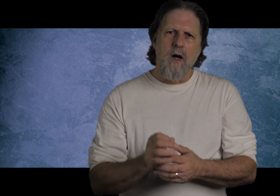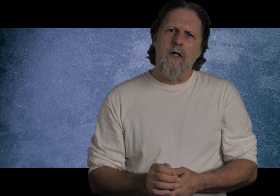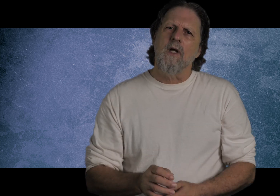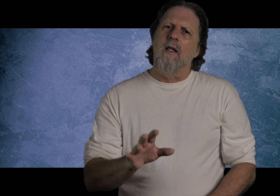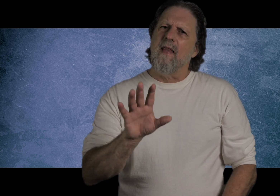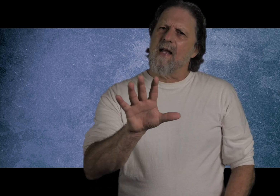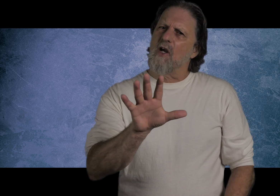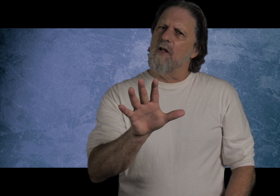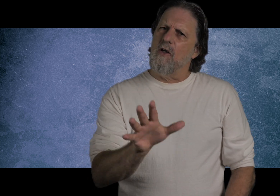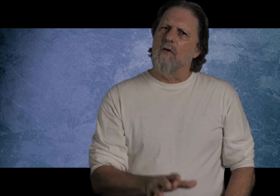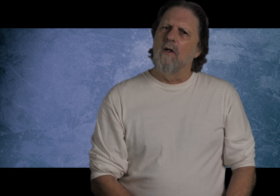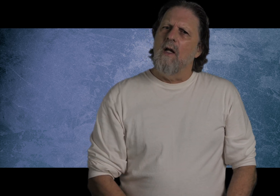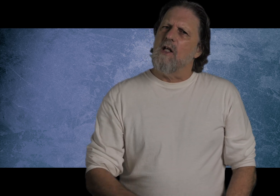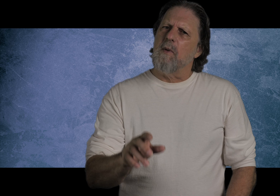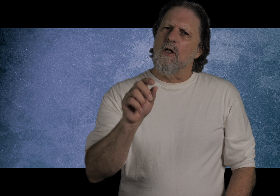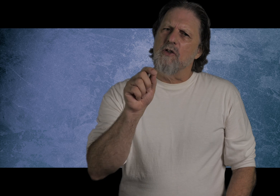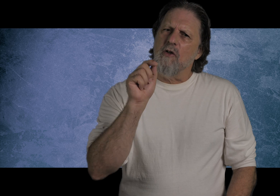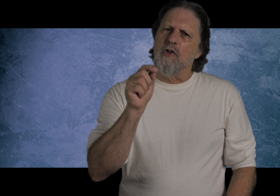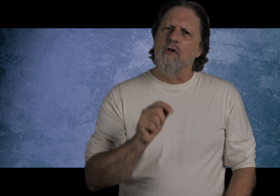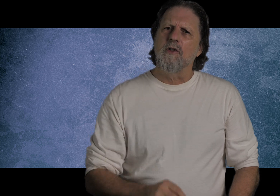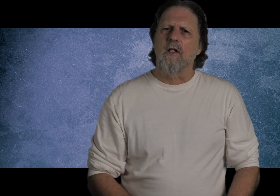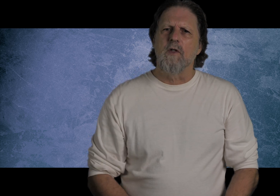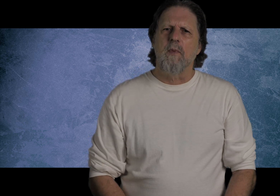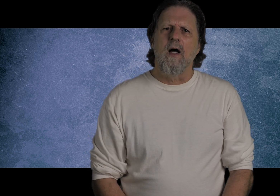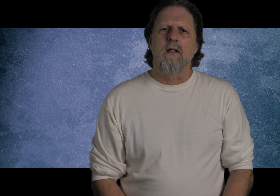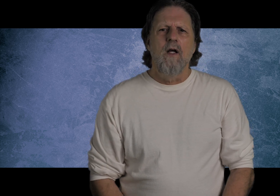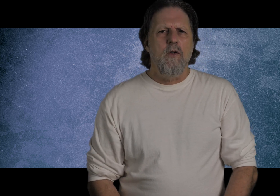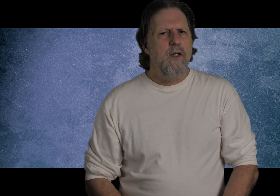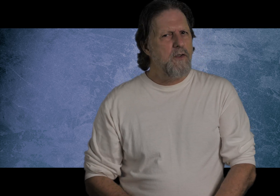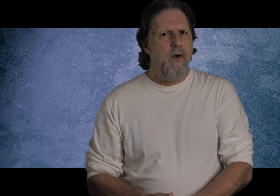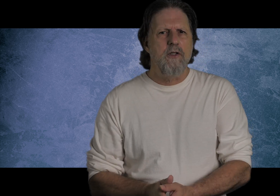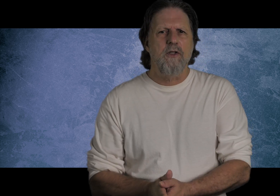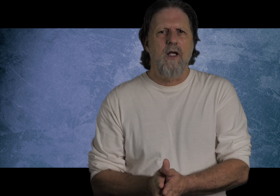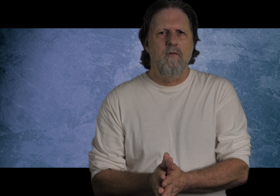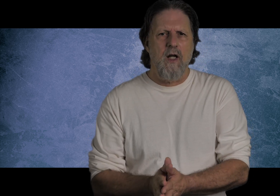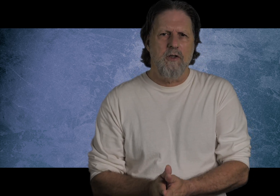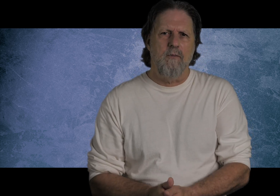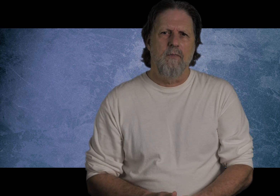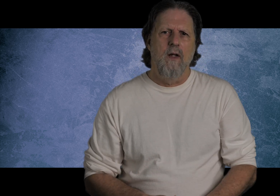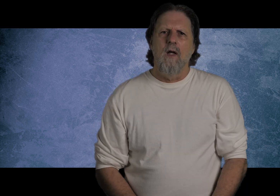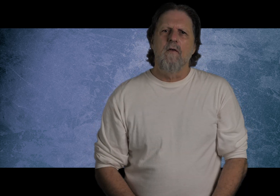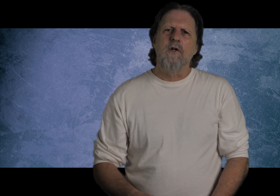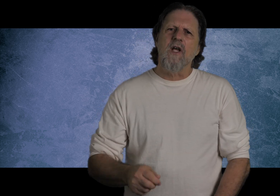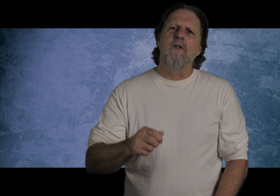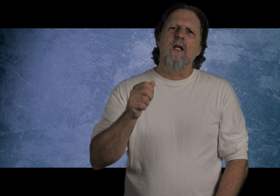perish, that's on you. It's because you chose not to respond to His gracious invitation. In verse 17,